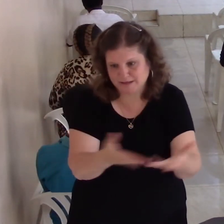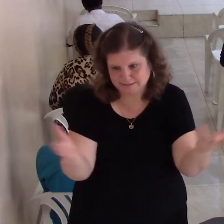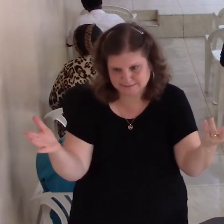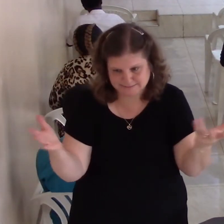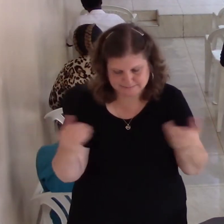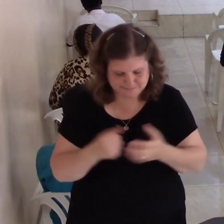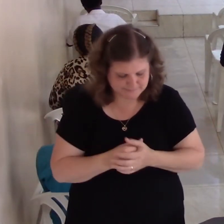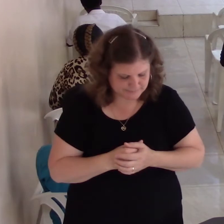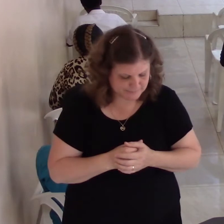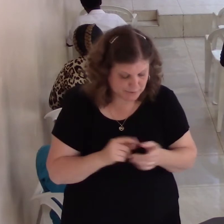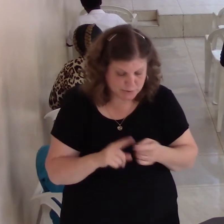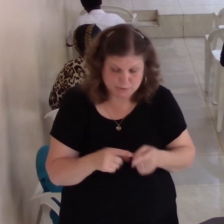To me, those are even more important.